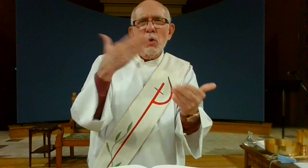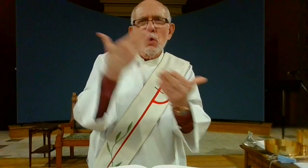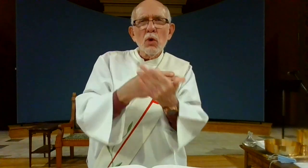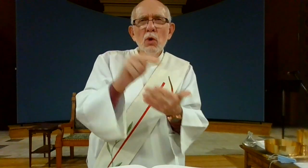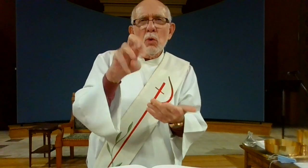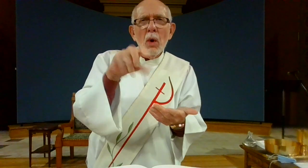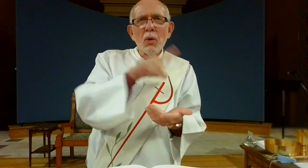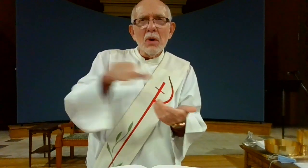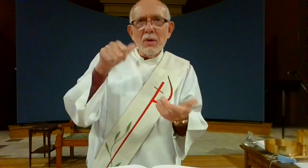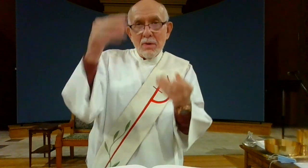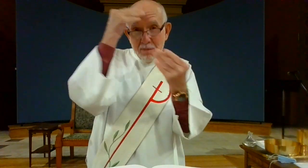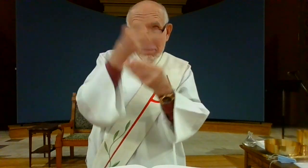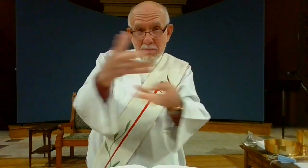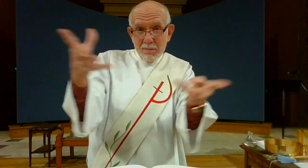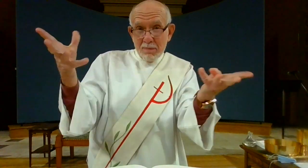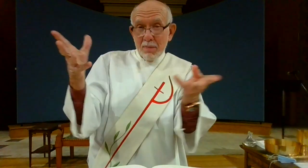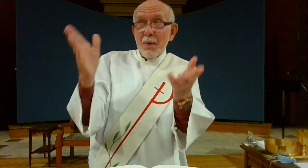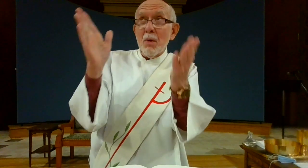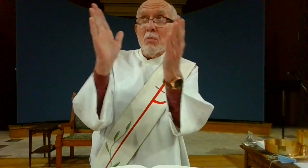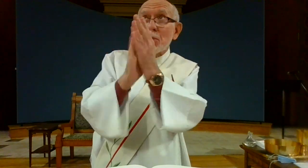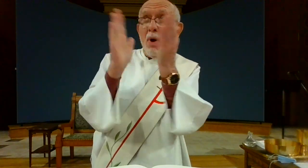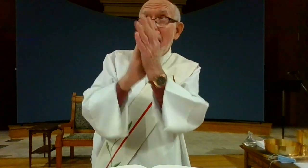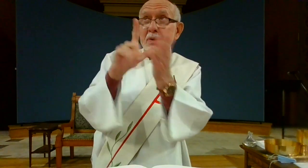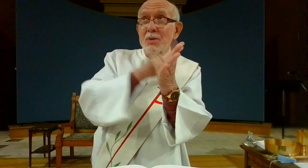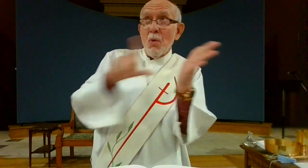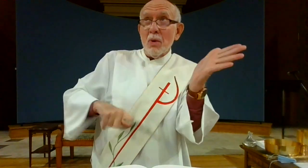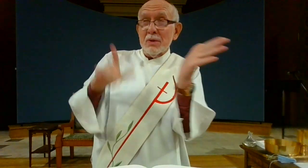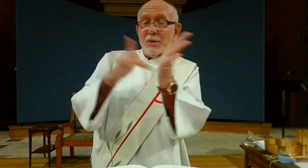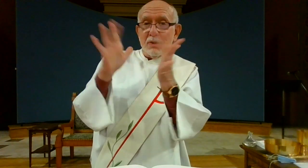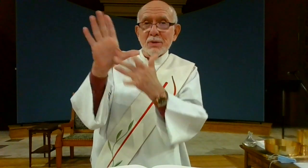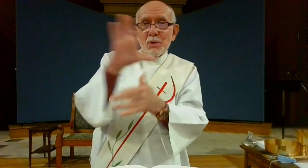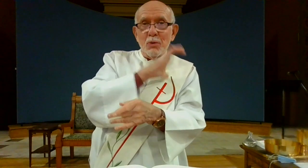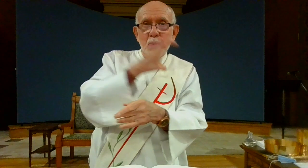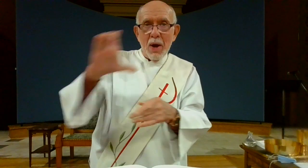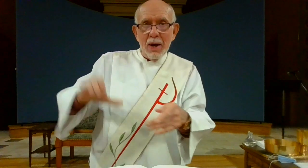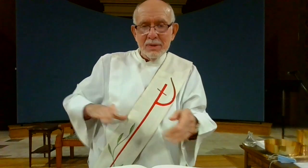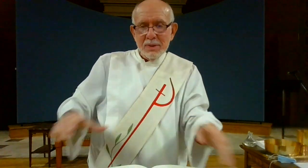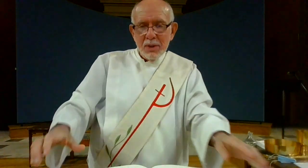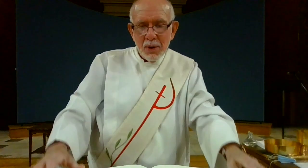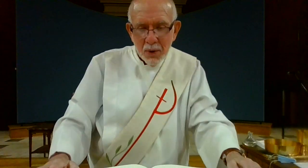The Gospel of the Lord Praise to you Lord Jesus Christ